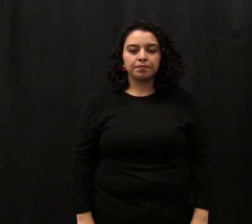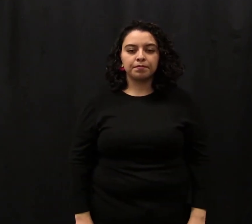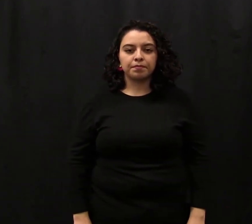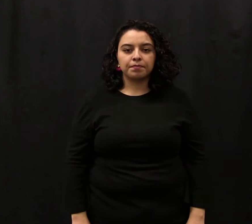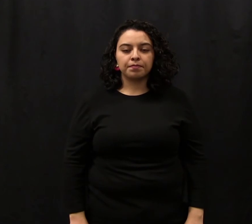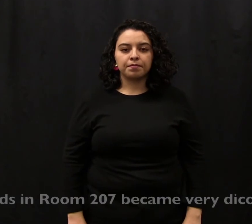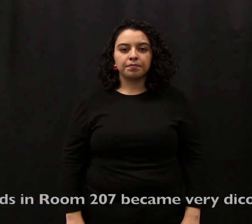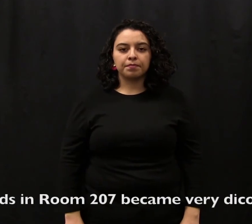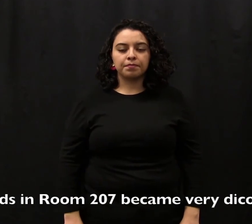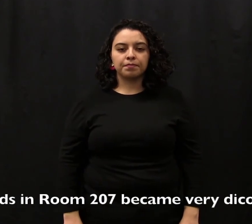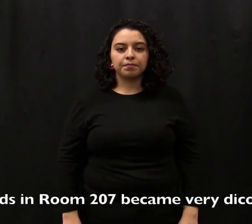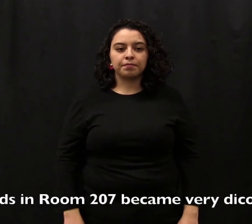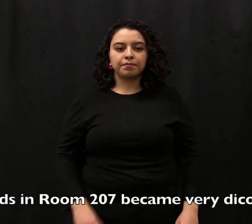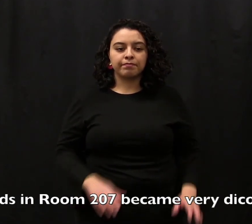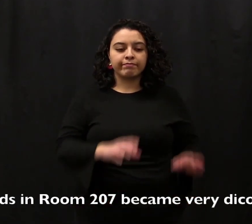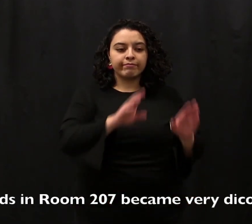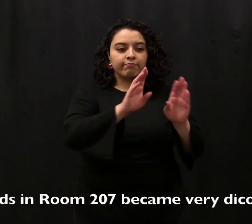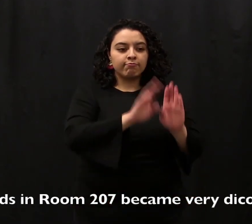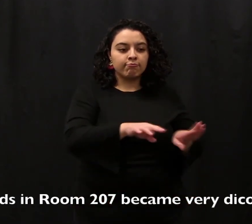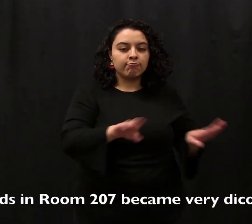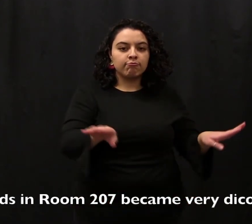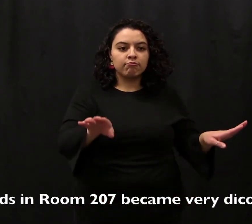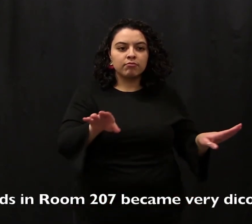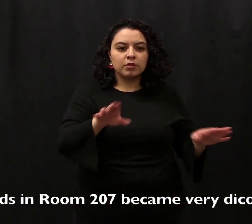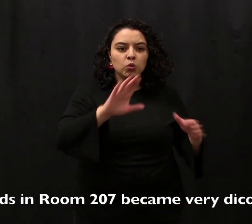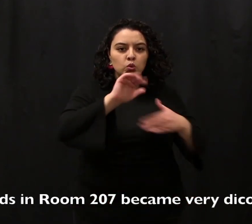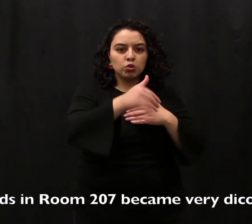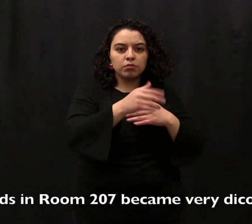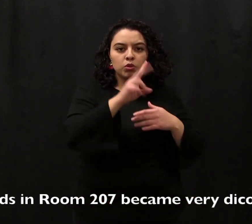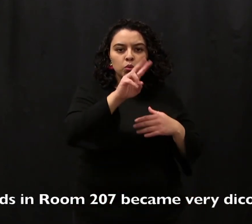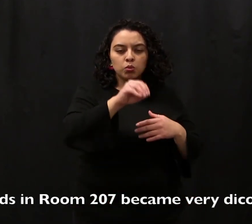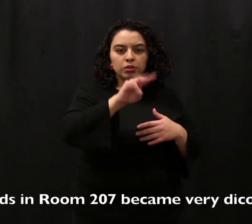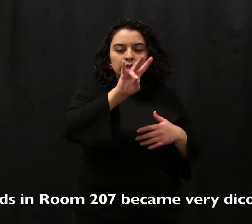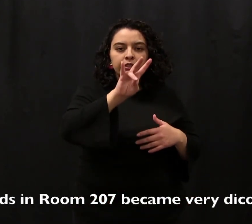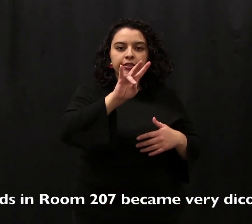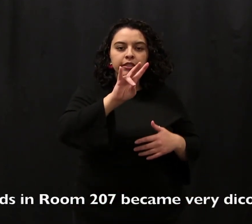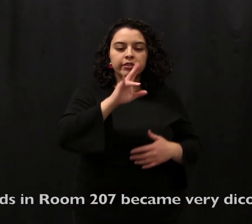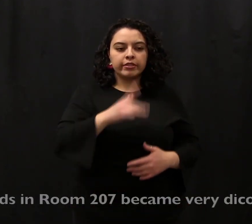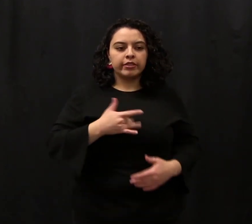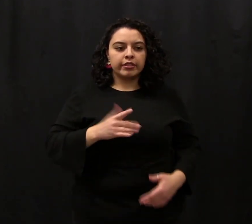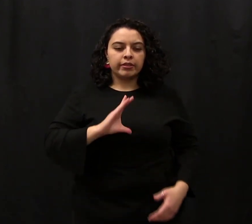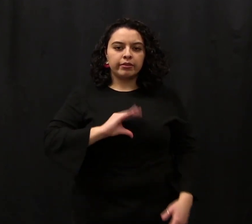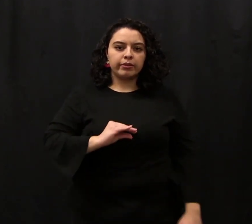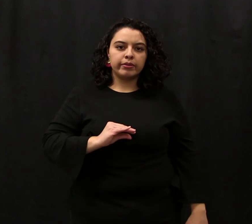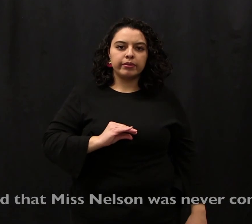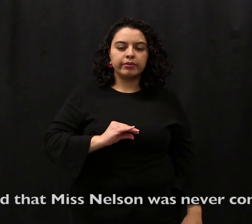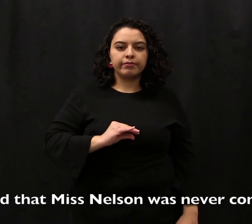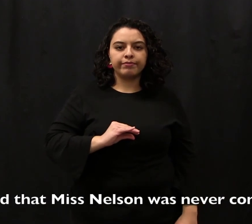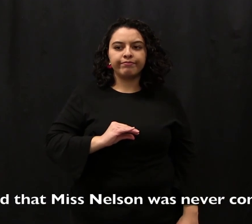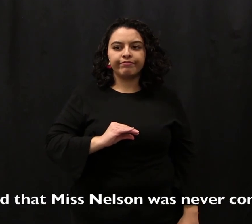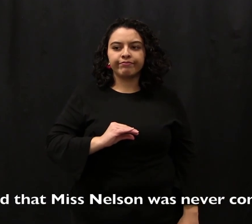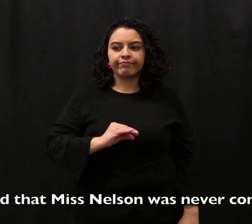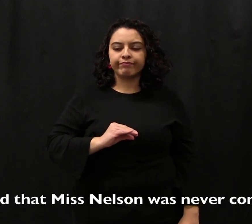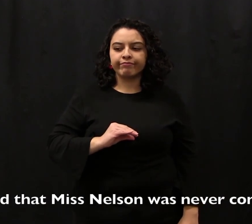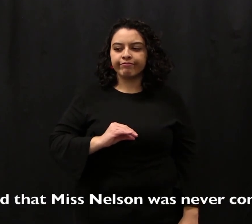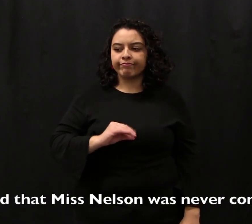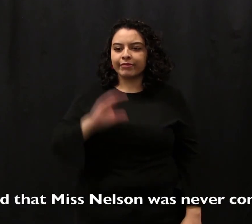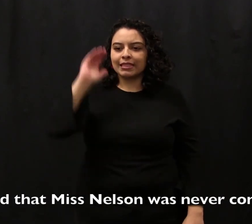The kids in room 207 became very discouraged. It seemed that Miss Nelson was never